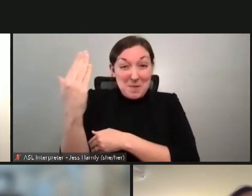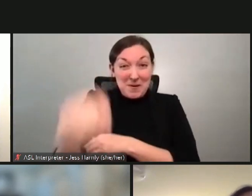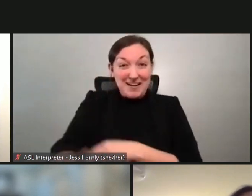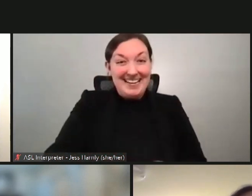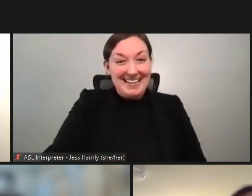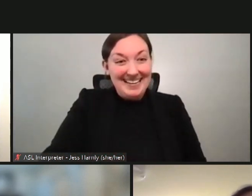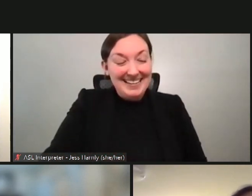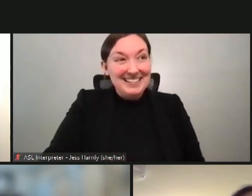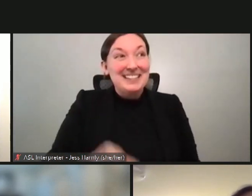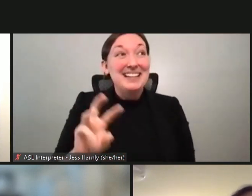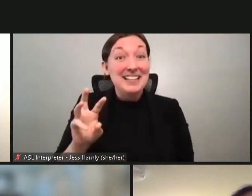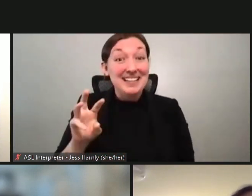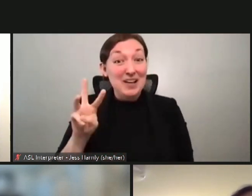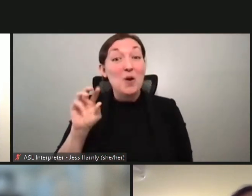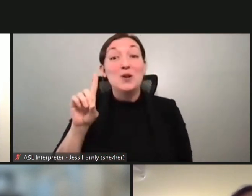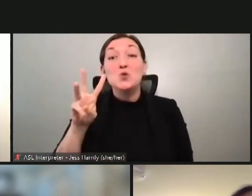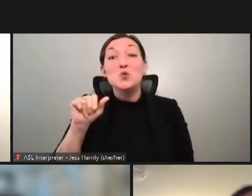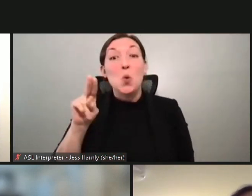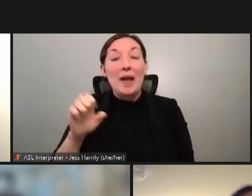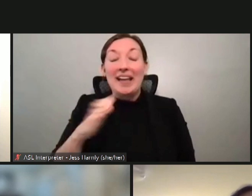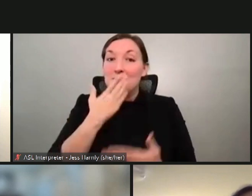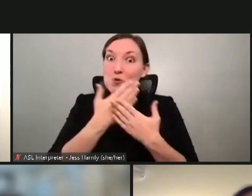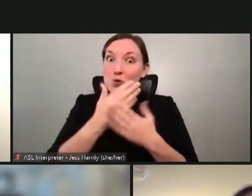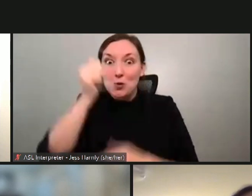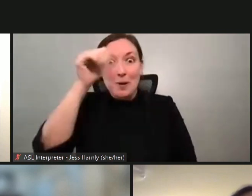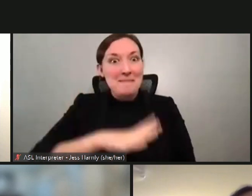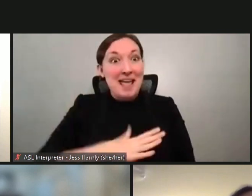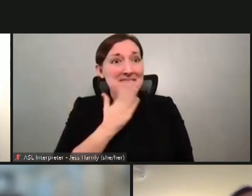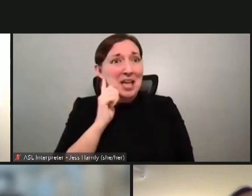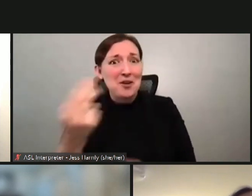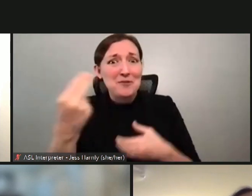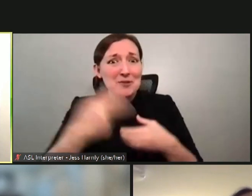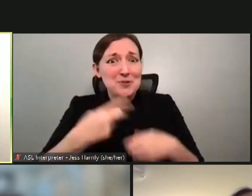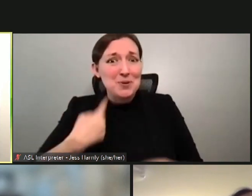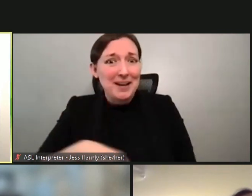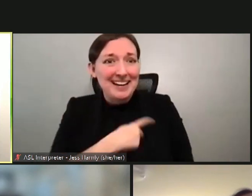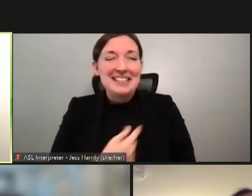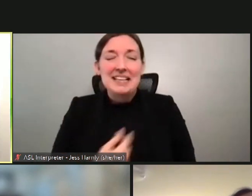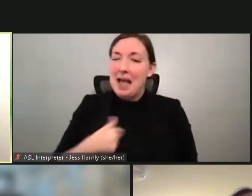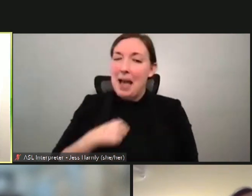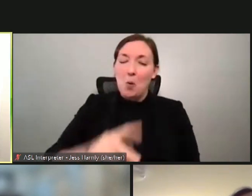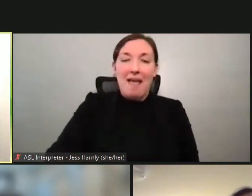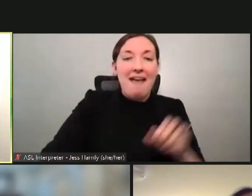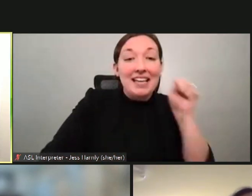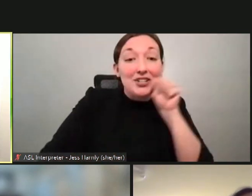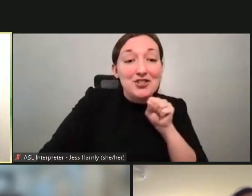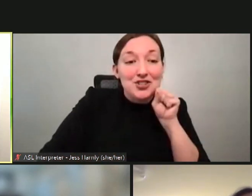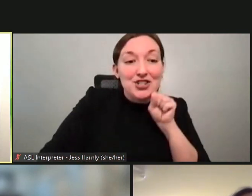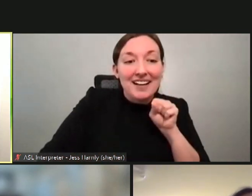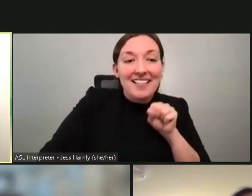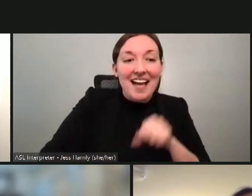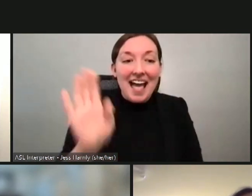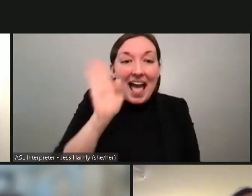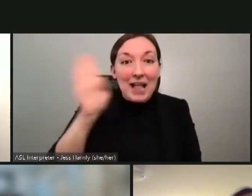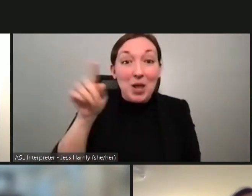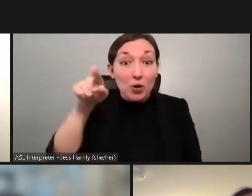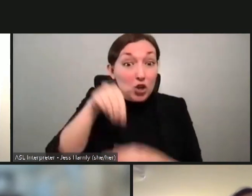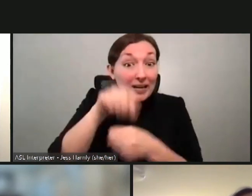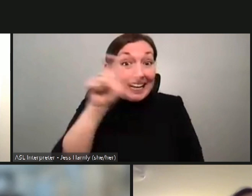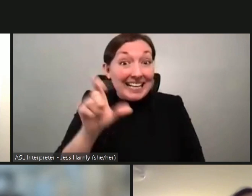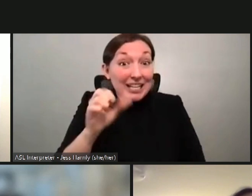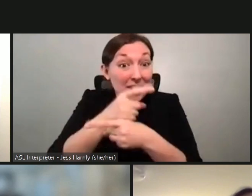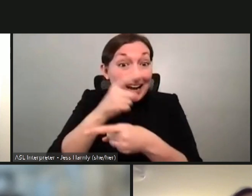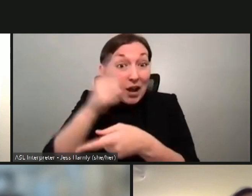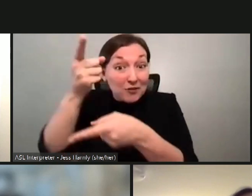Dwayne is a very good man. Thank you for joining us today, Dwayne. I'm okay. Sheila, hello. And you are in Italy right now, am I